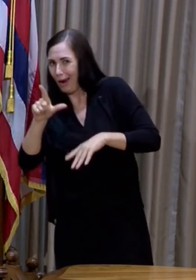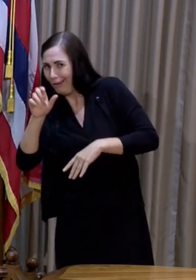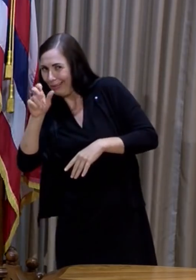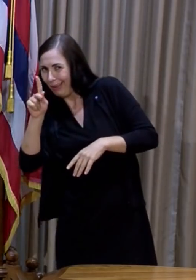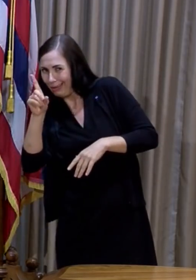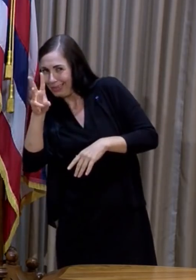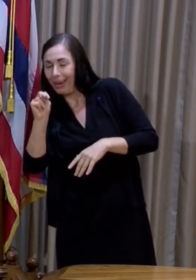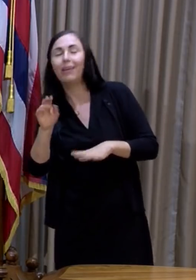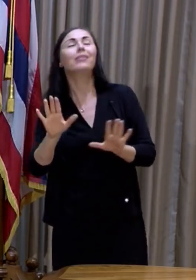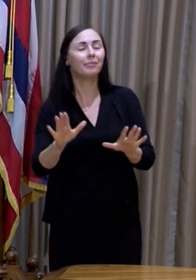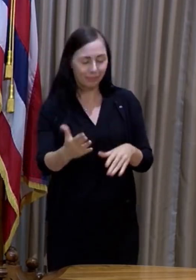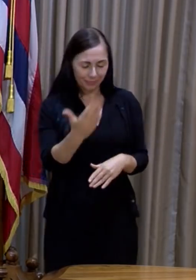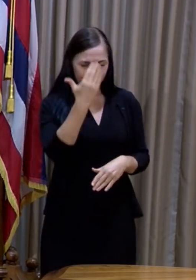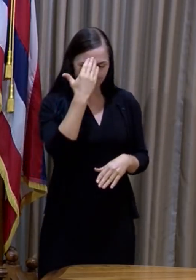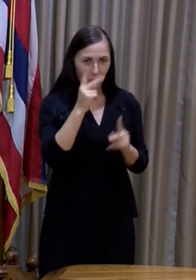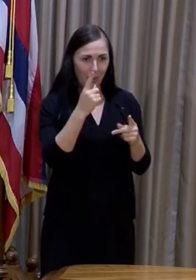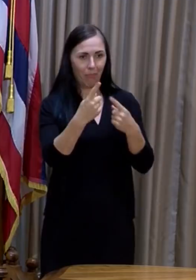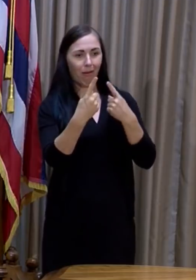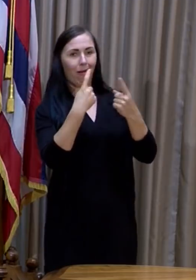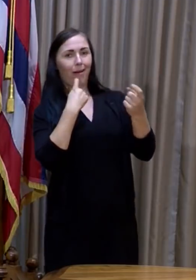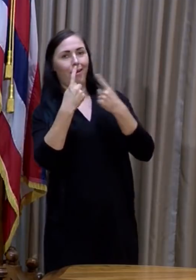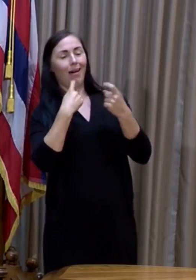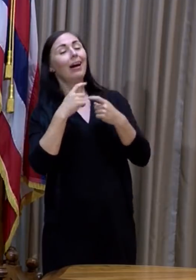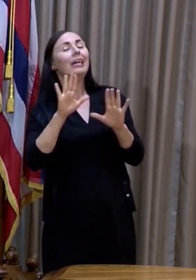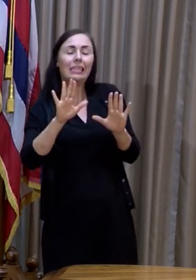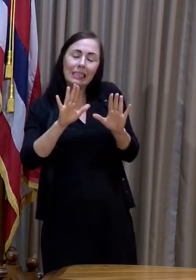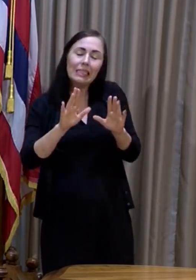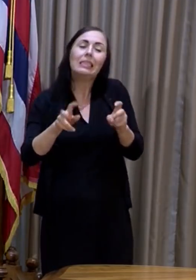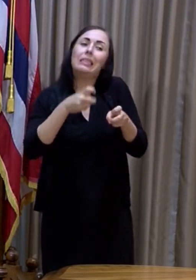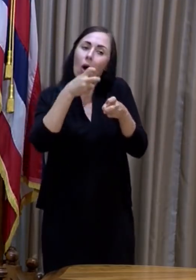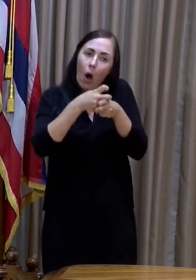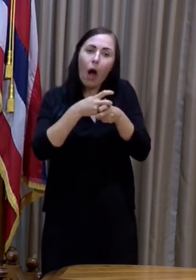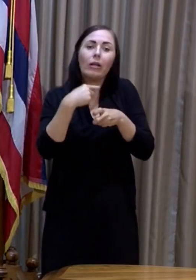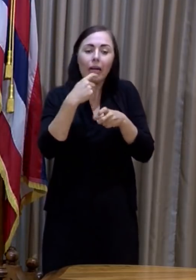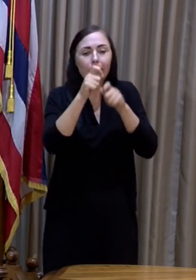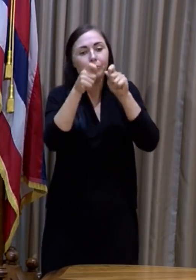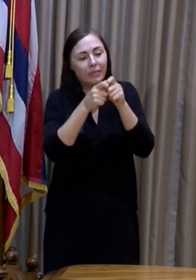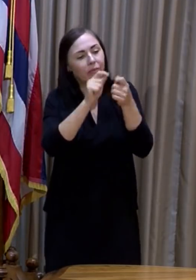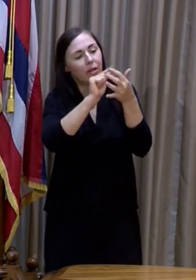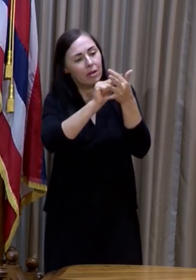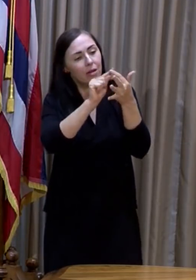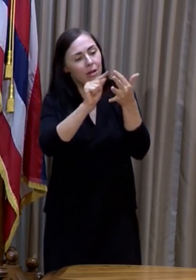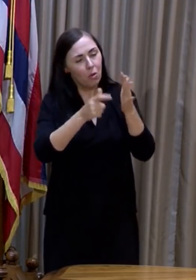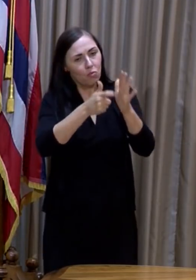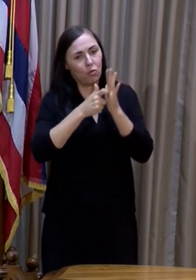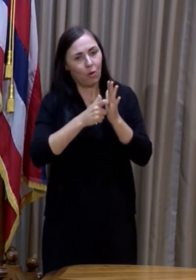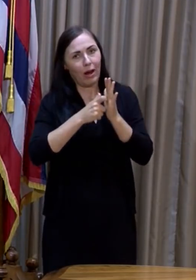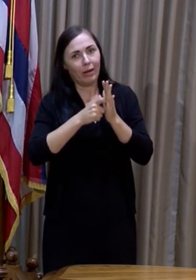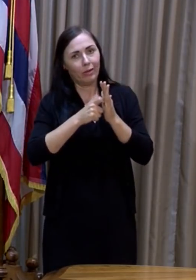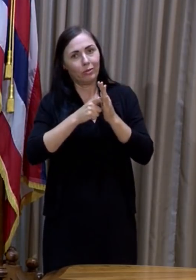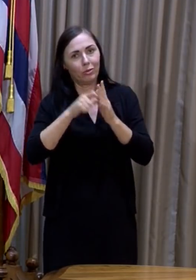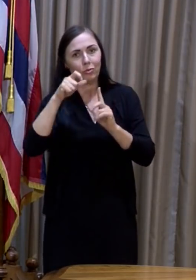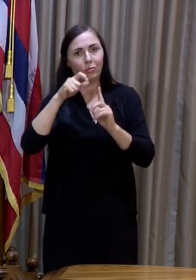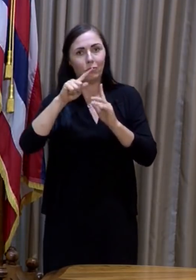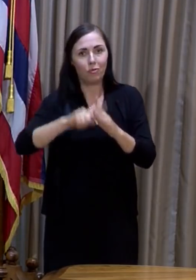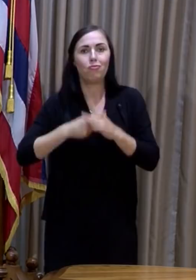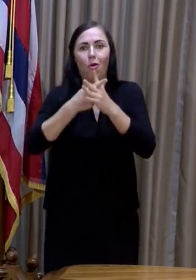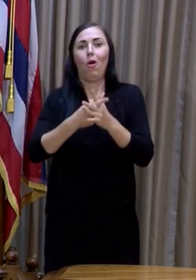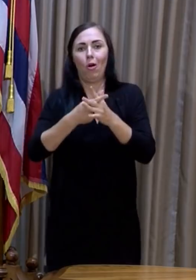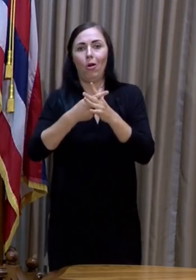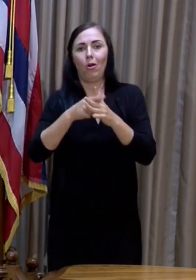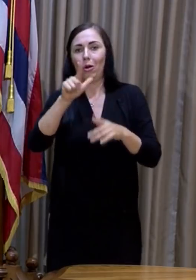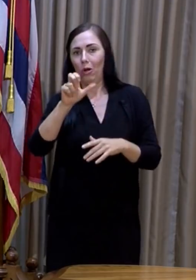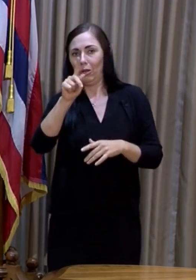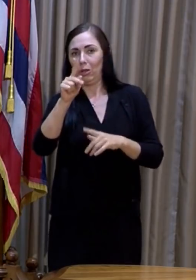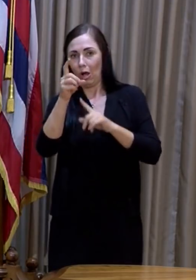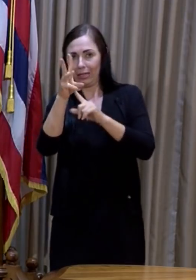question has been asked before, and it's difficult to give you specific conditions that would trigger a lockdown. But yes, is a